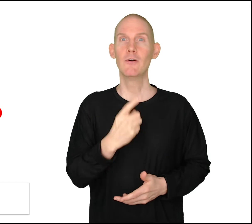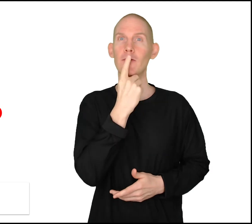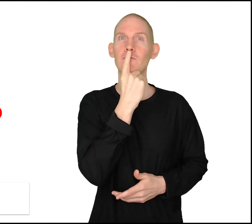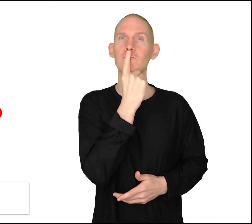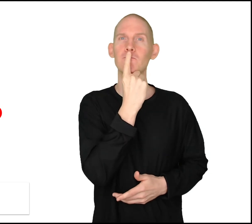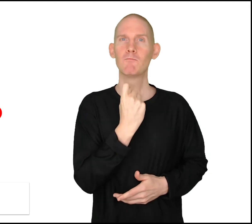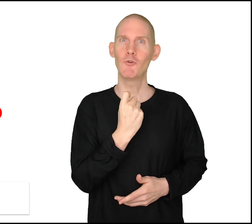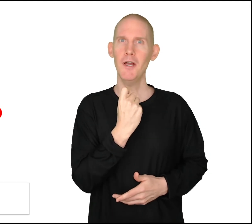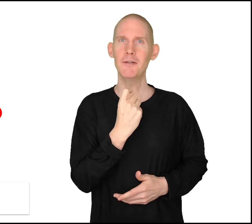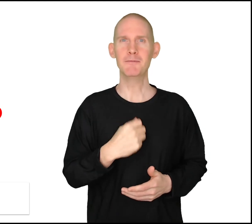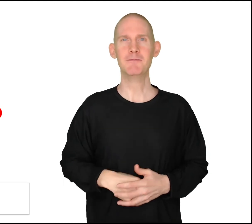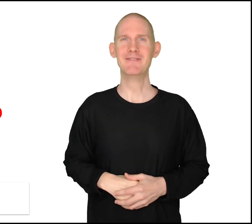Red.